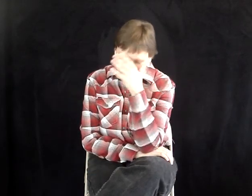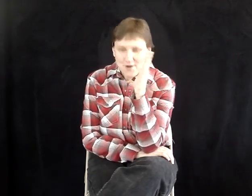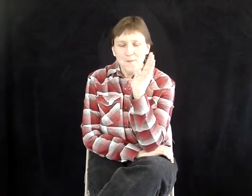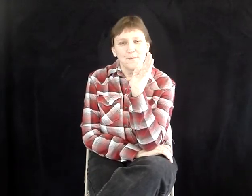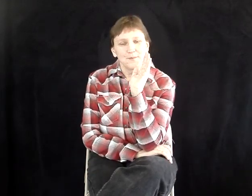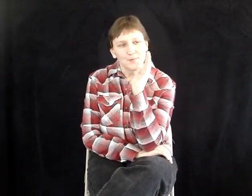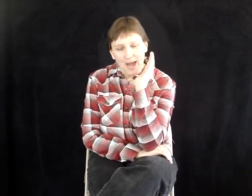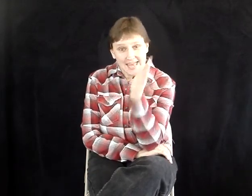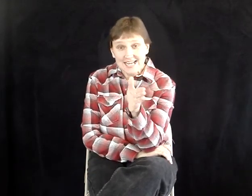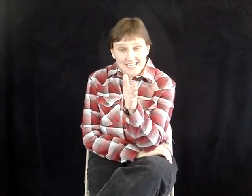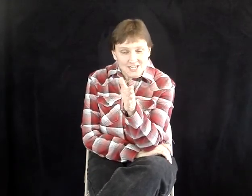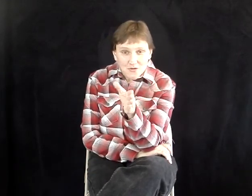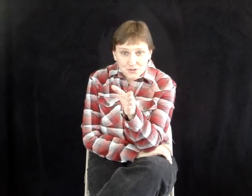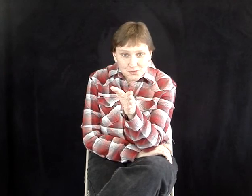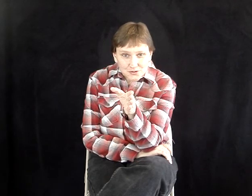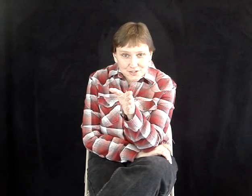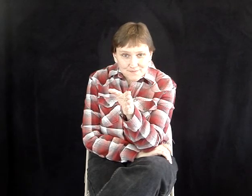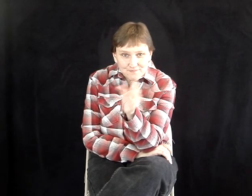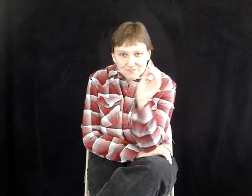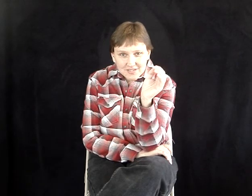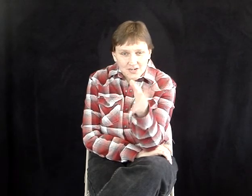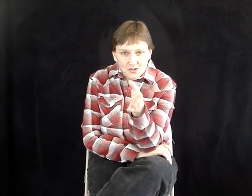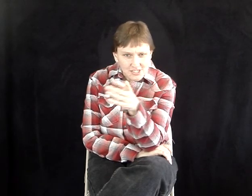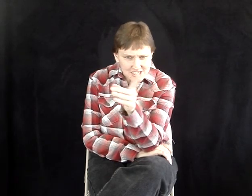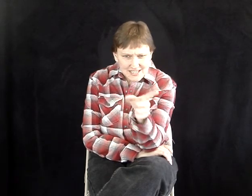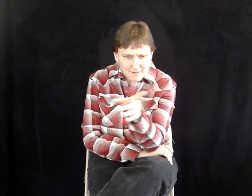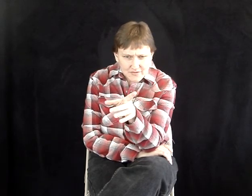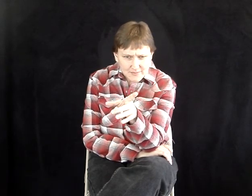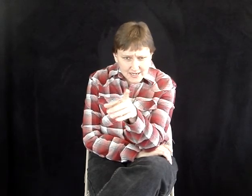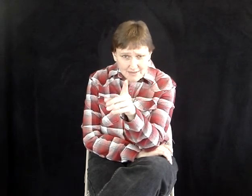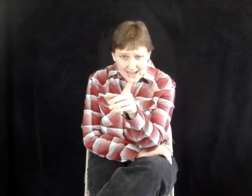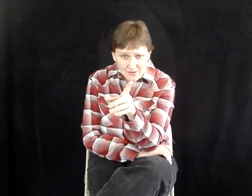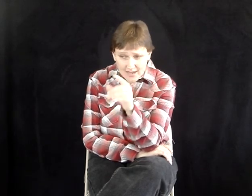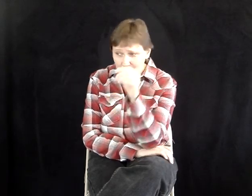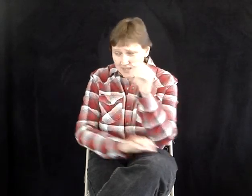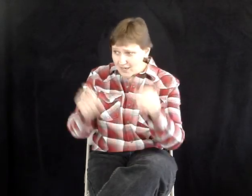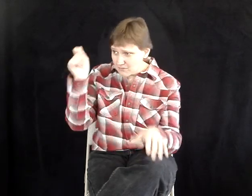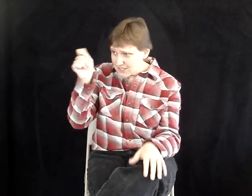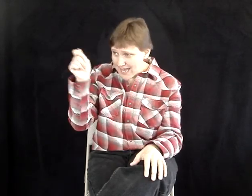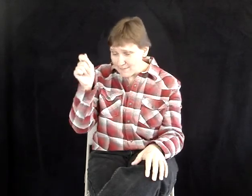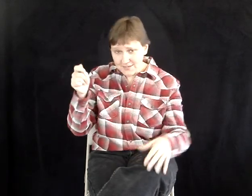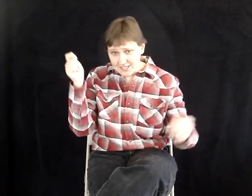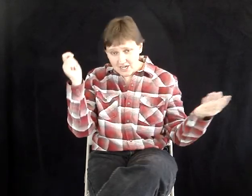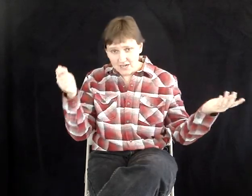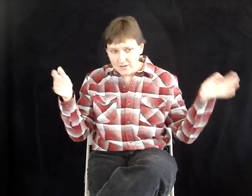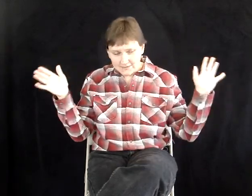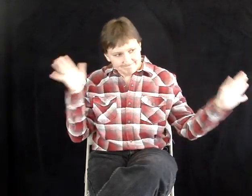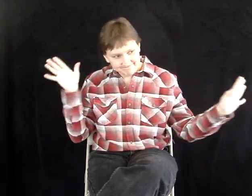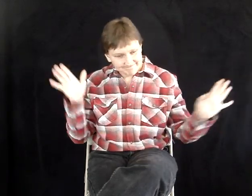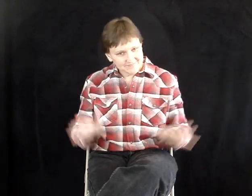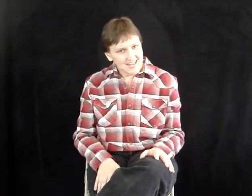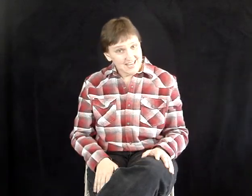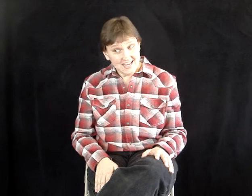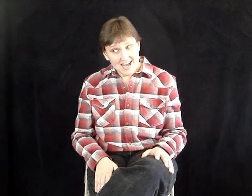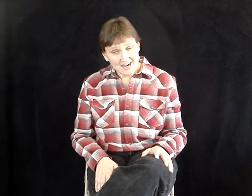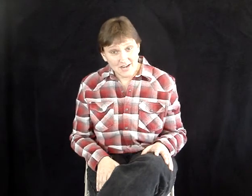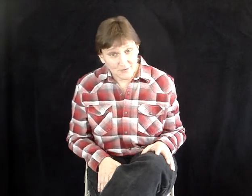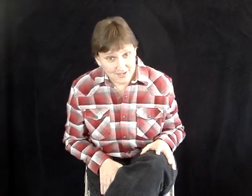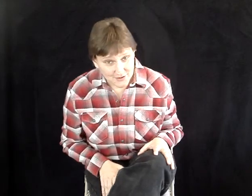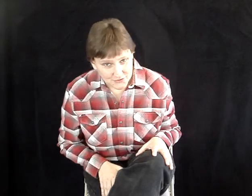Okay, I can't unknow the truth. You know, you've seen that movie Men in Black, right, where they go zap and it's gone well. I don't got one of those,